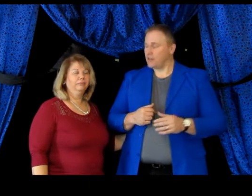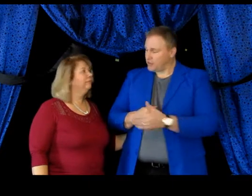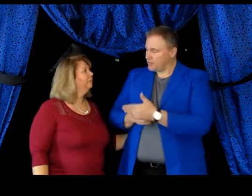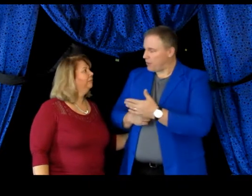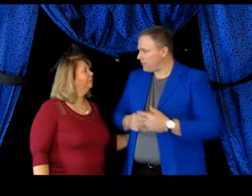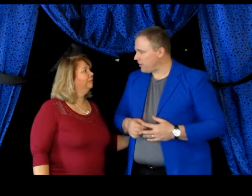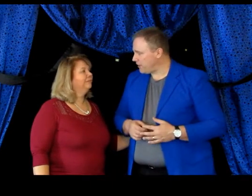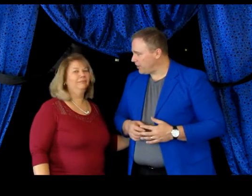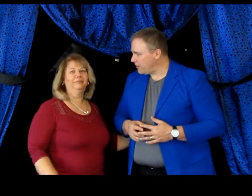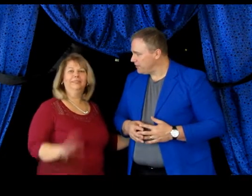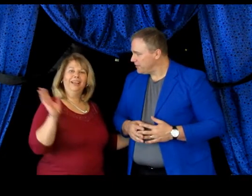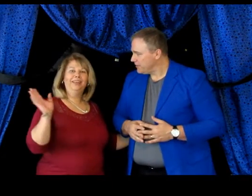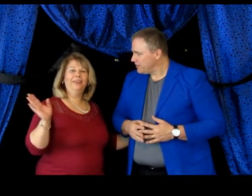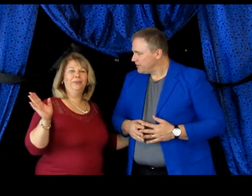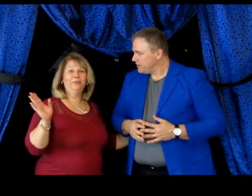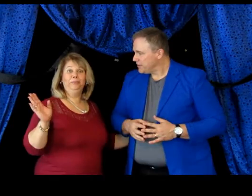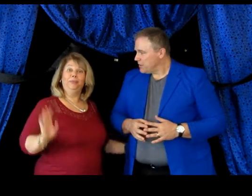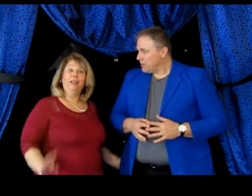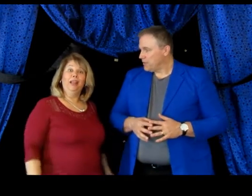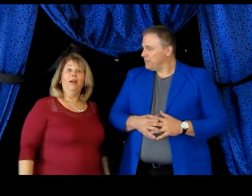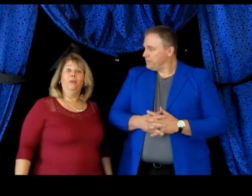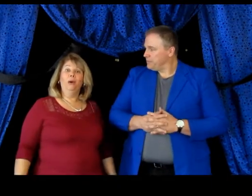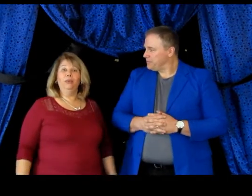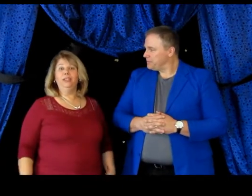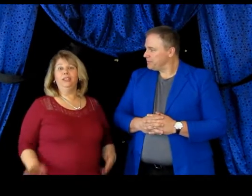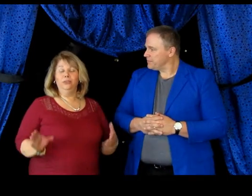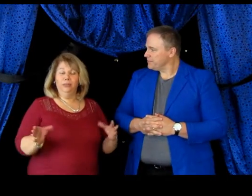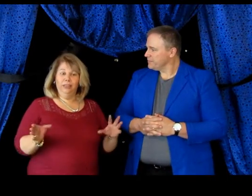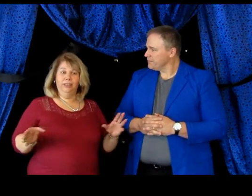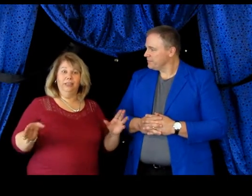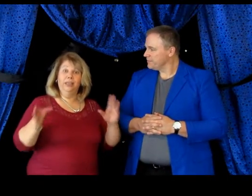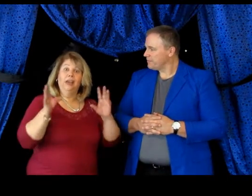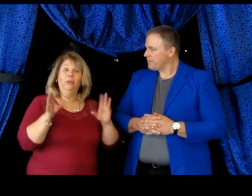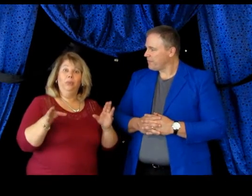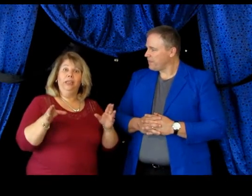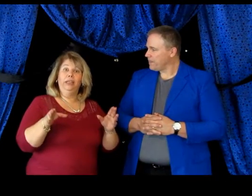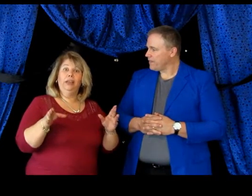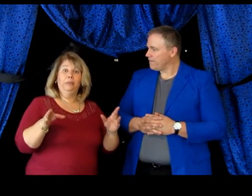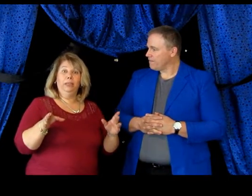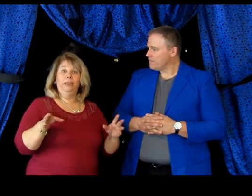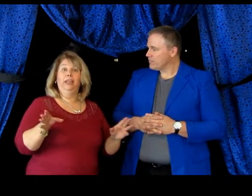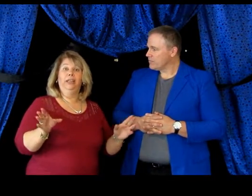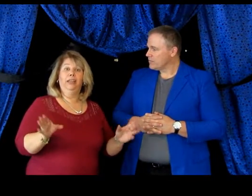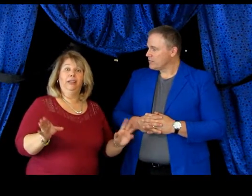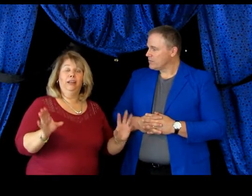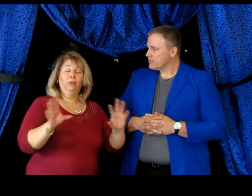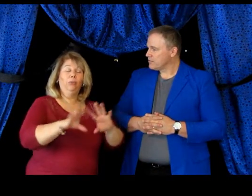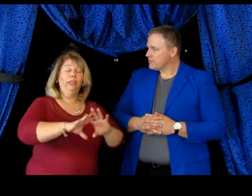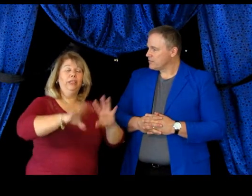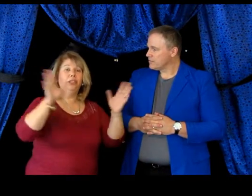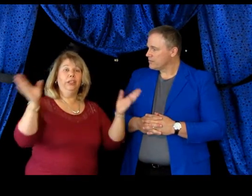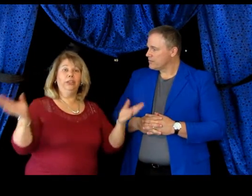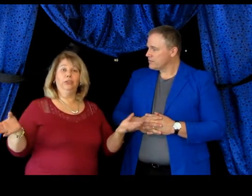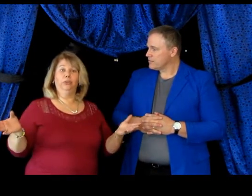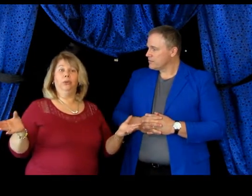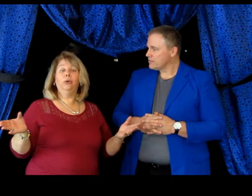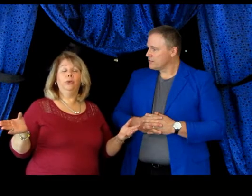this is my wife Kathleen. Hello. What we do is we come in and we change your whole